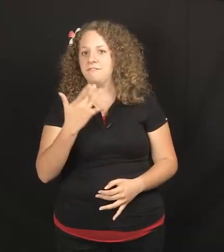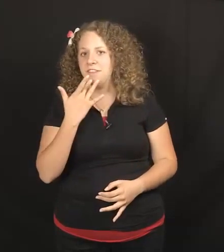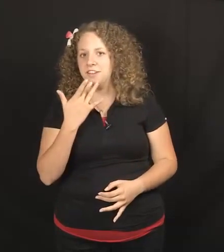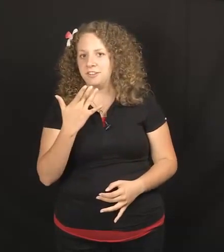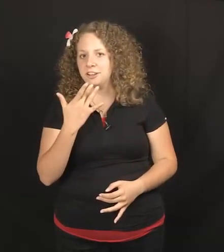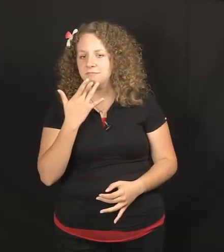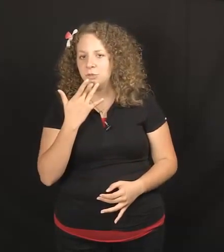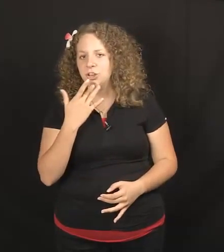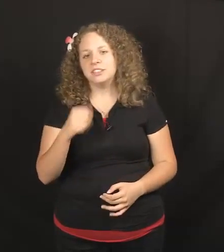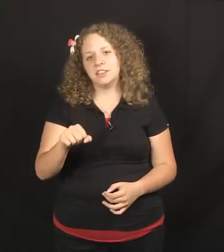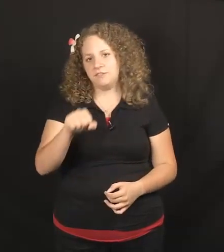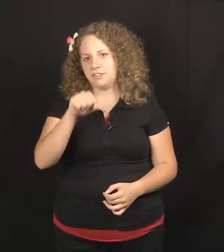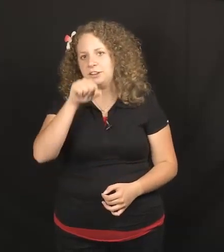favorite, or you could sign favorite.